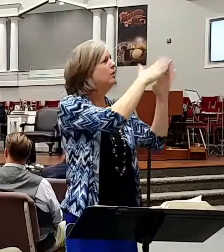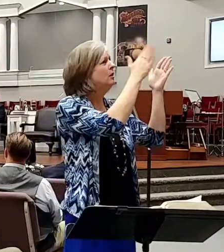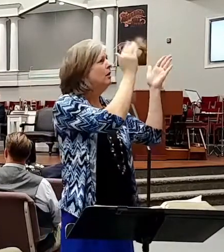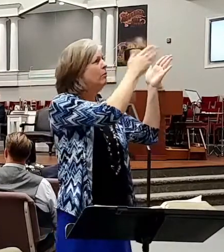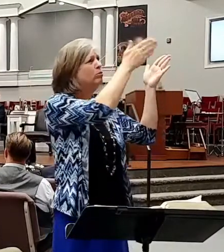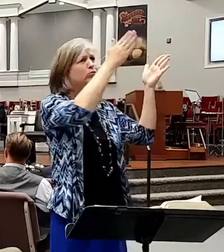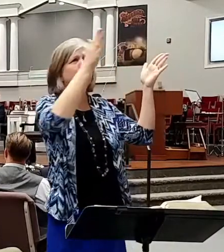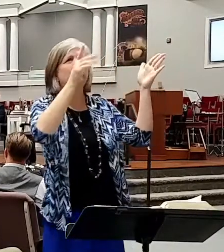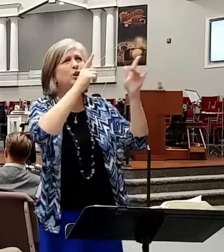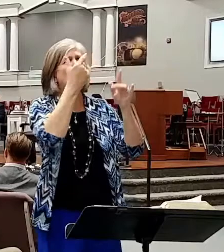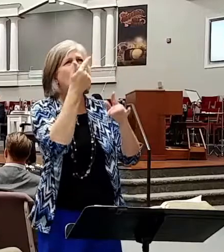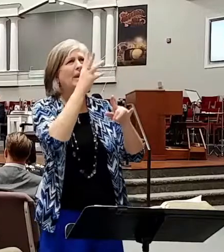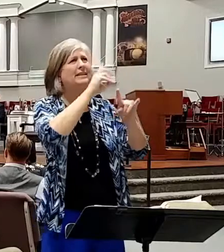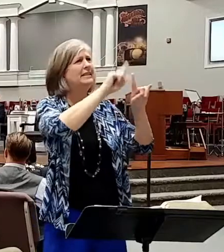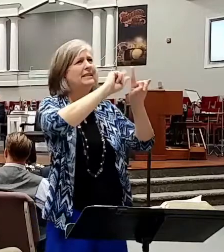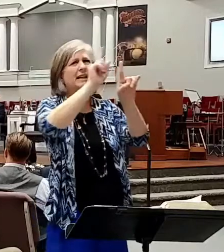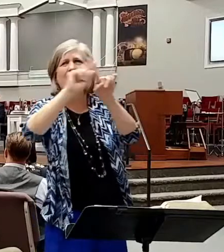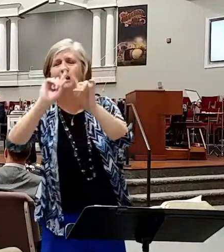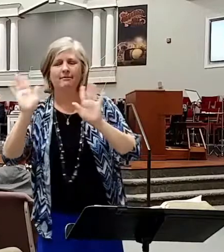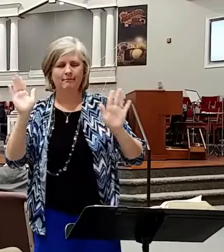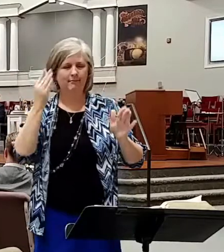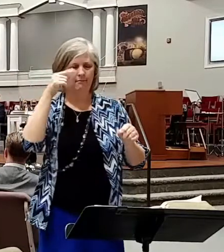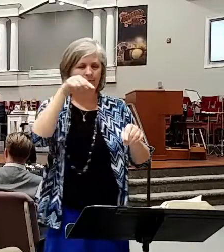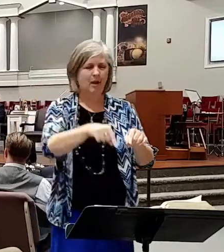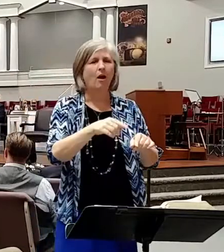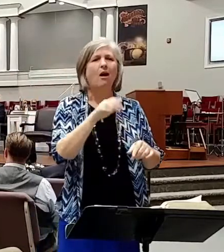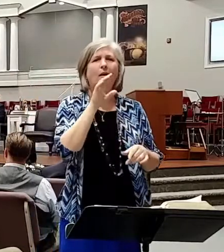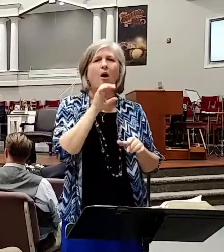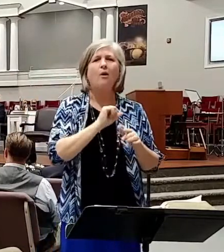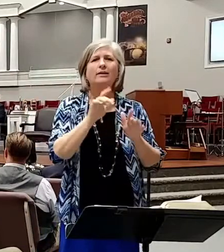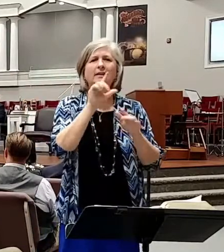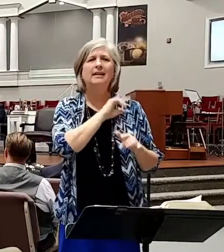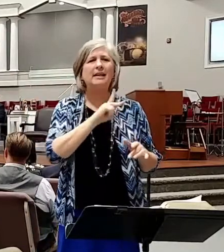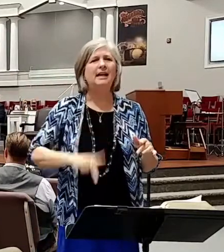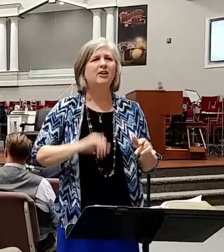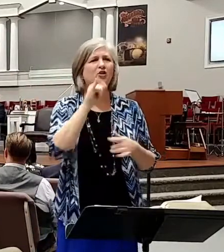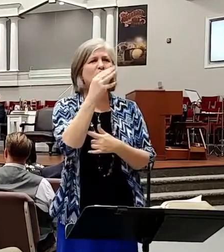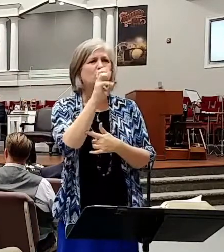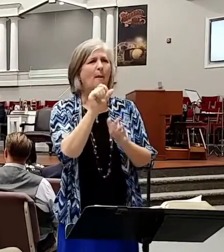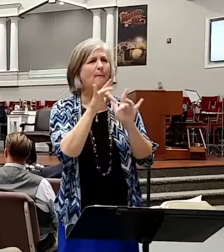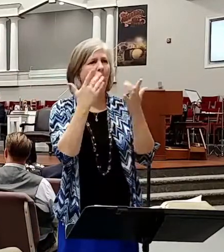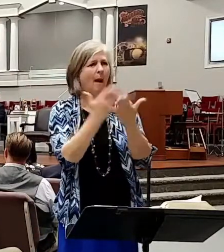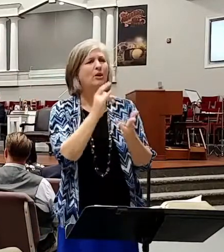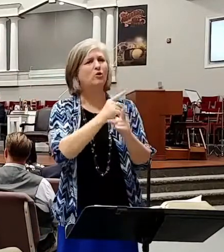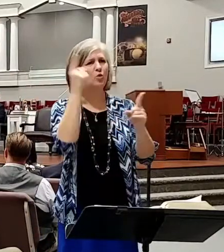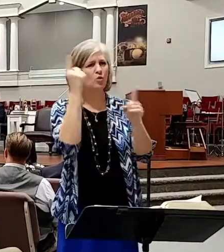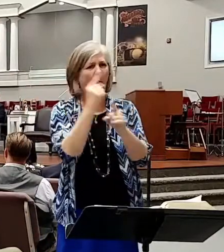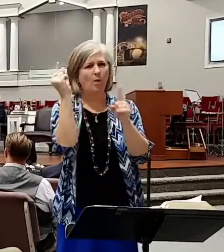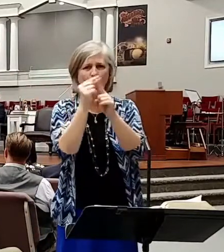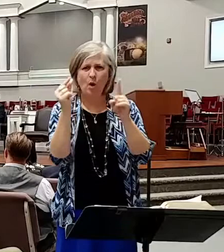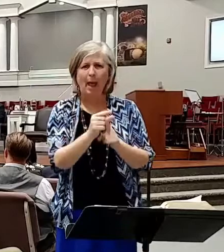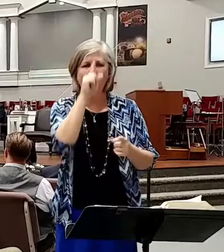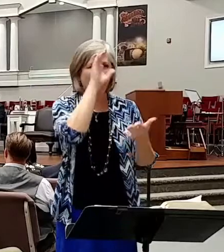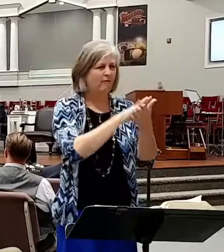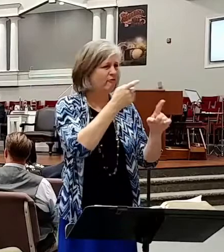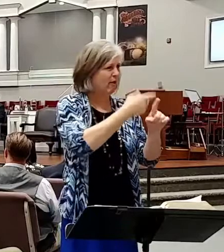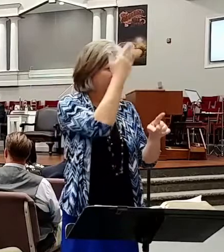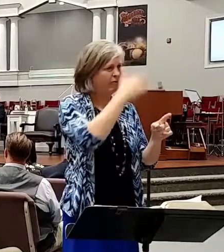which one's the Word of God. This old Blackback 66 right here is a King James Bible, and I believe it from cover to cover, like the old preacher said.